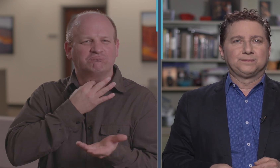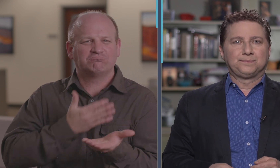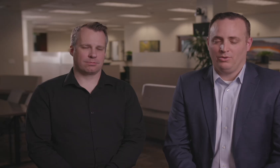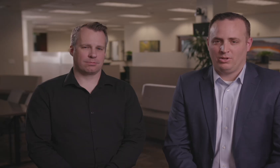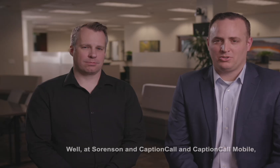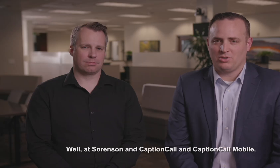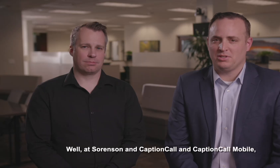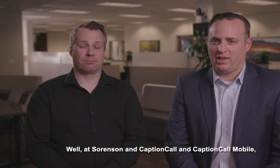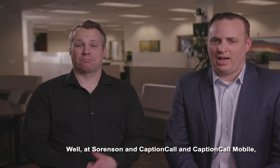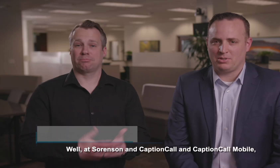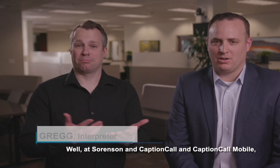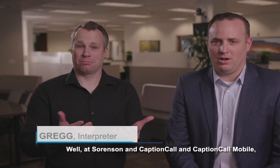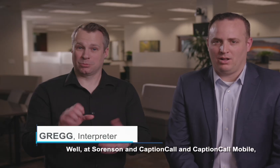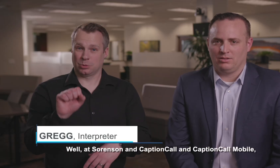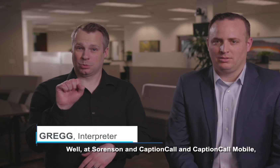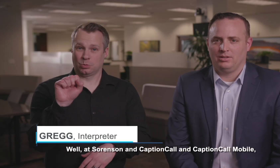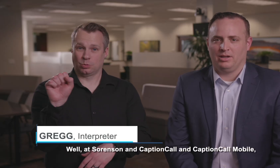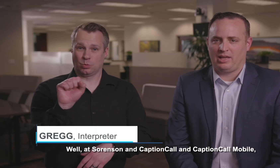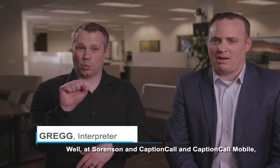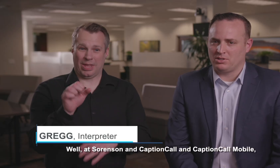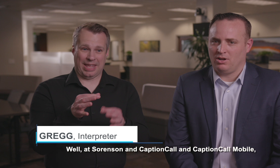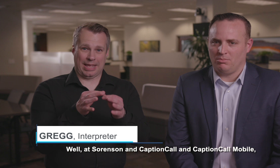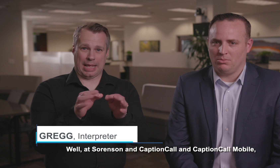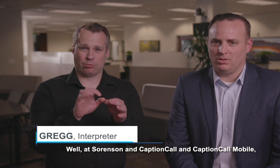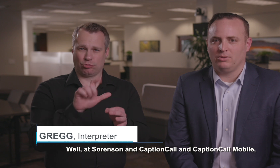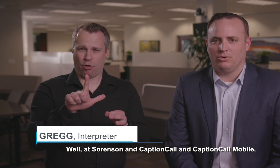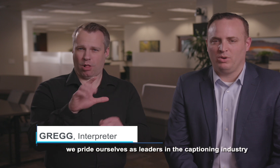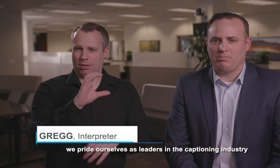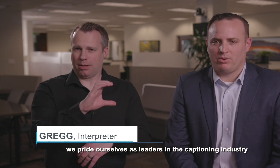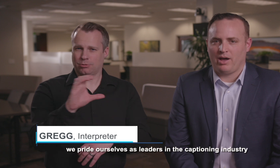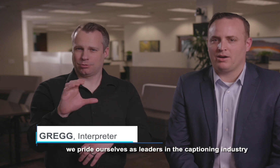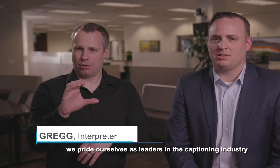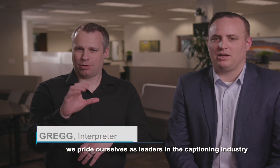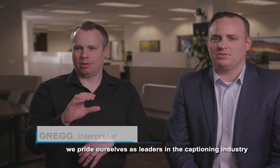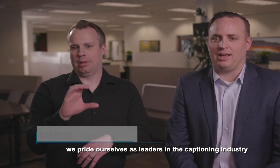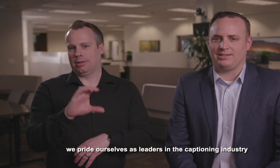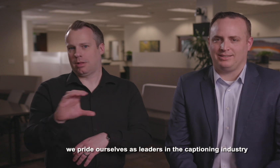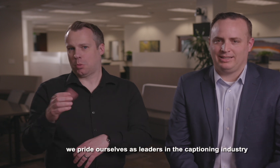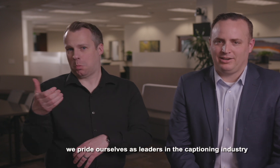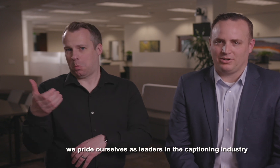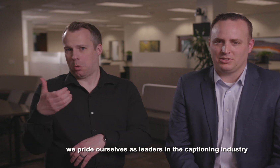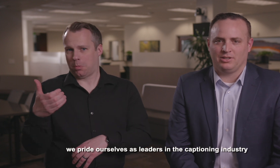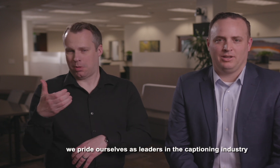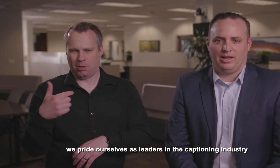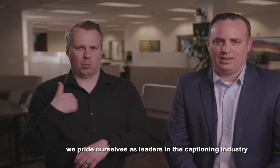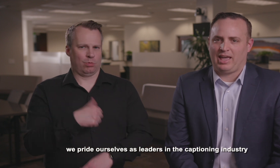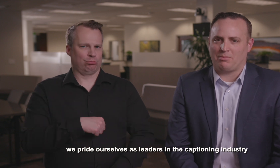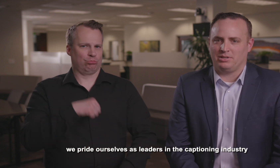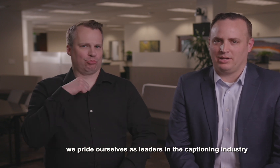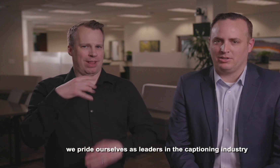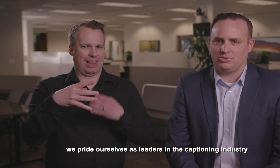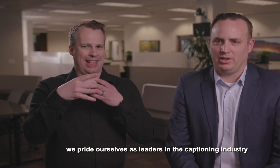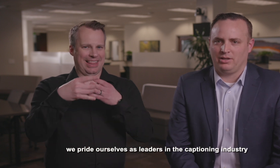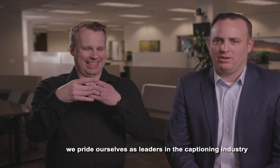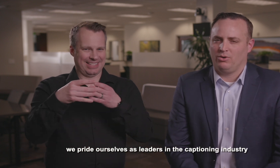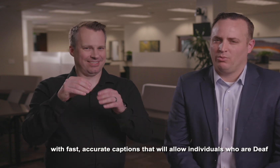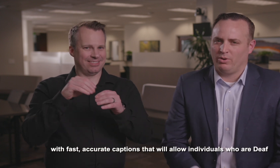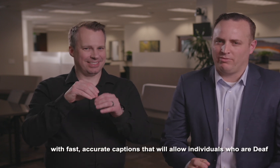Well, at Sorensen and CaptionCall and CaptionCall Mobile, we pride ourselves as leaders in the captioning industry with